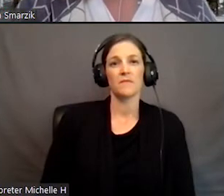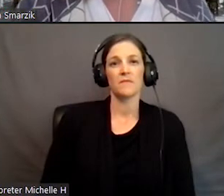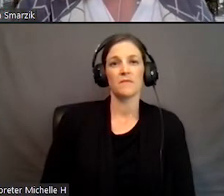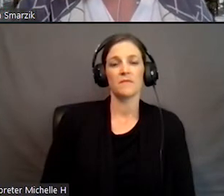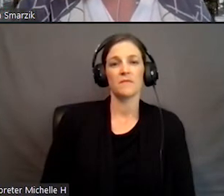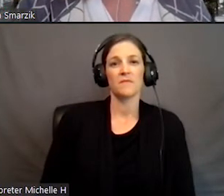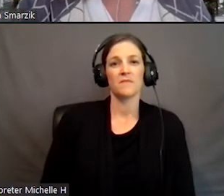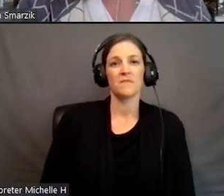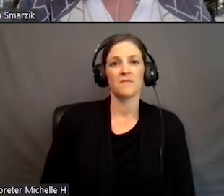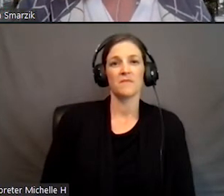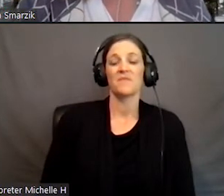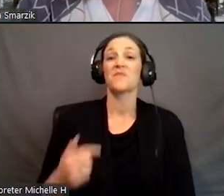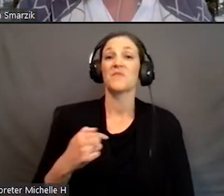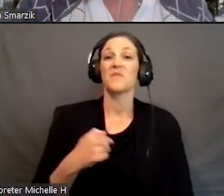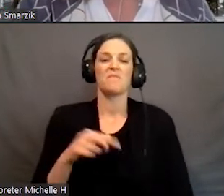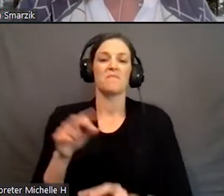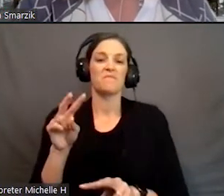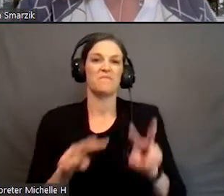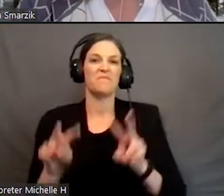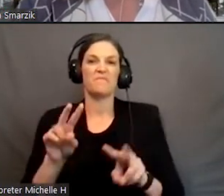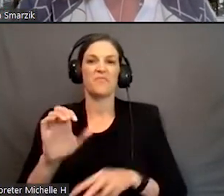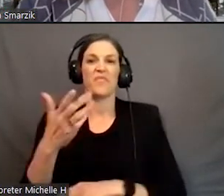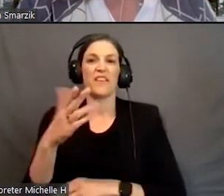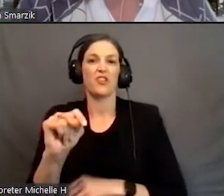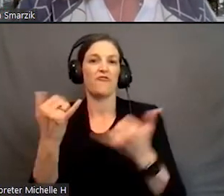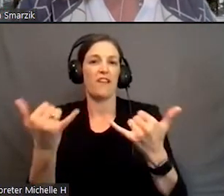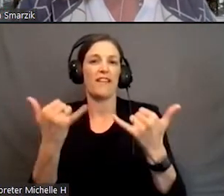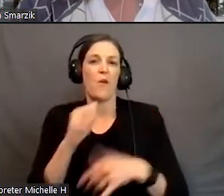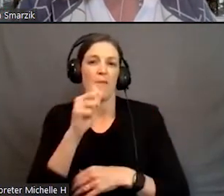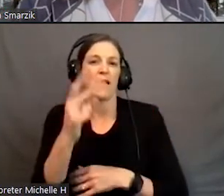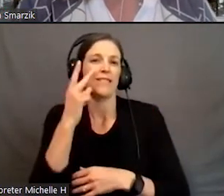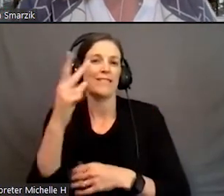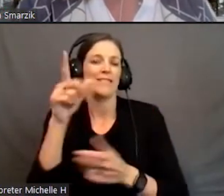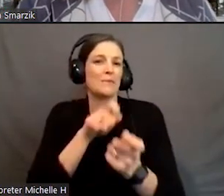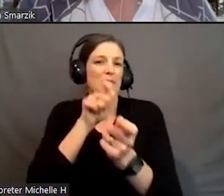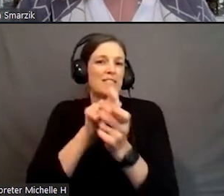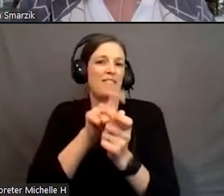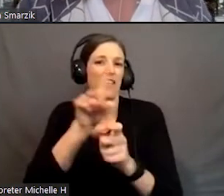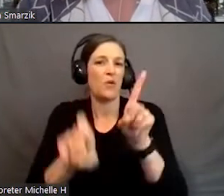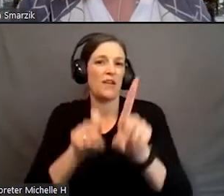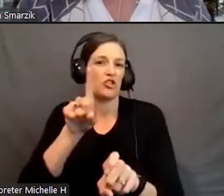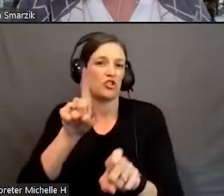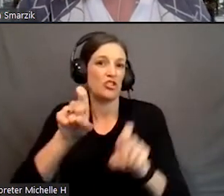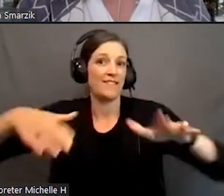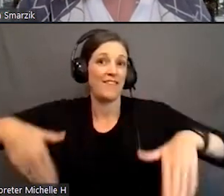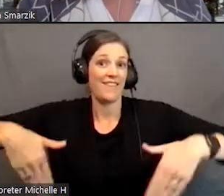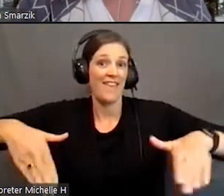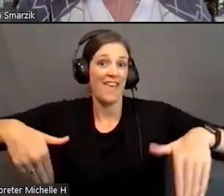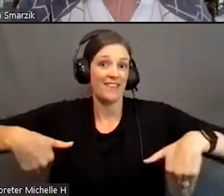So I'm monitoring the chat right now. I'm not seeing any particular questions come up just yet.